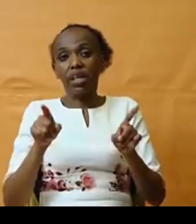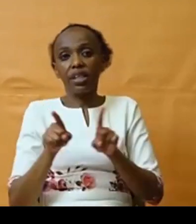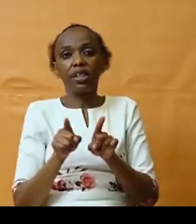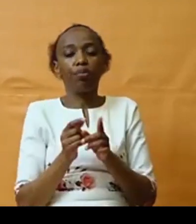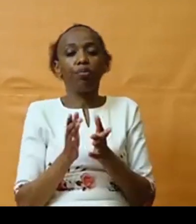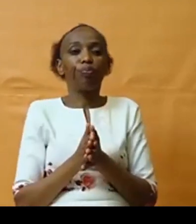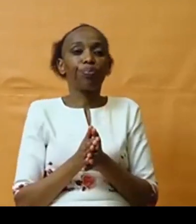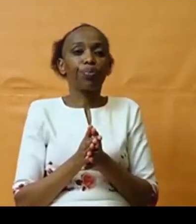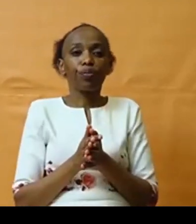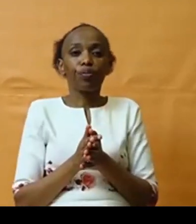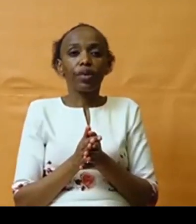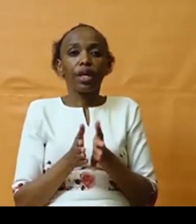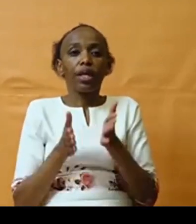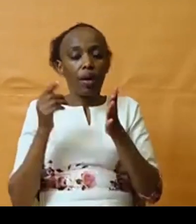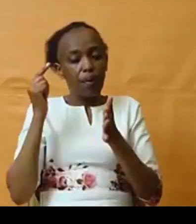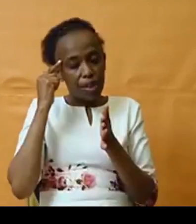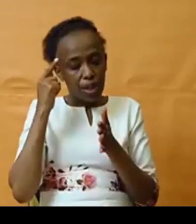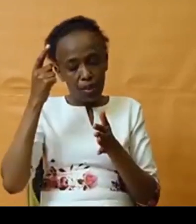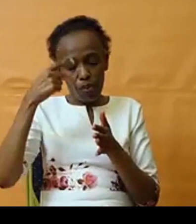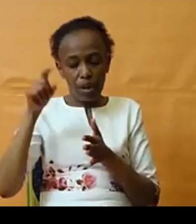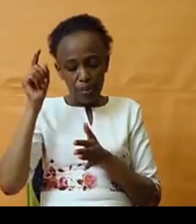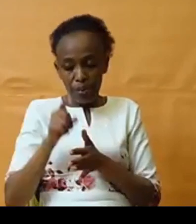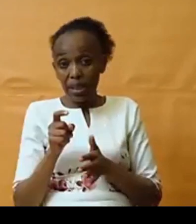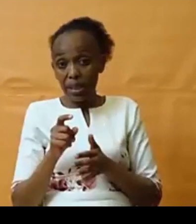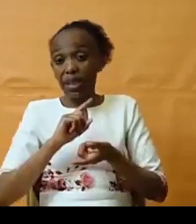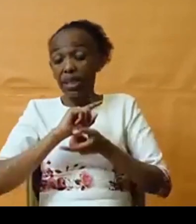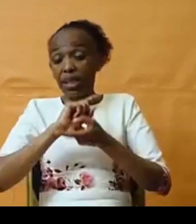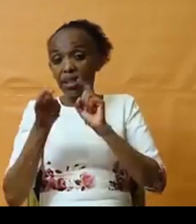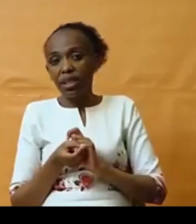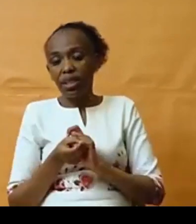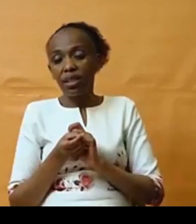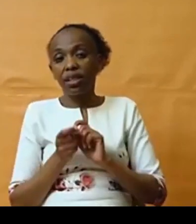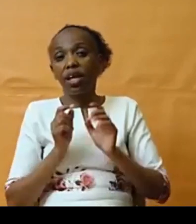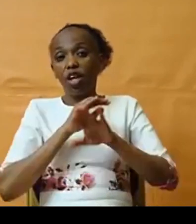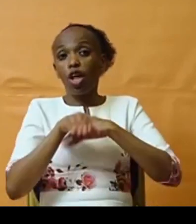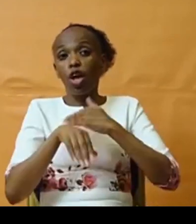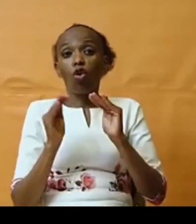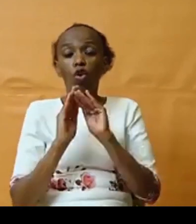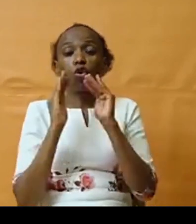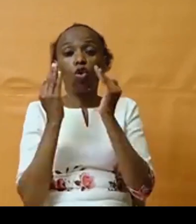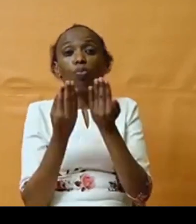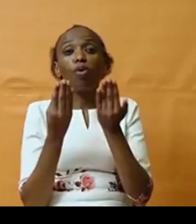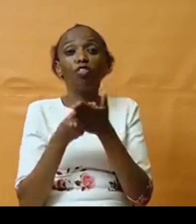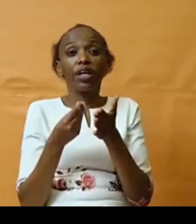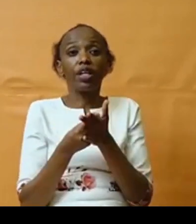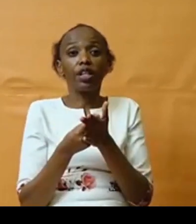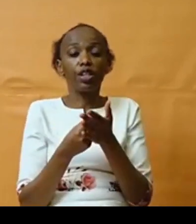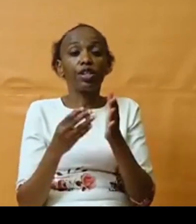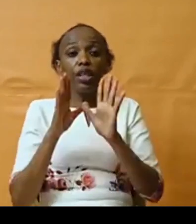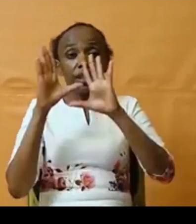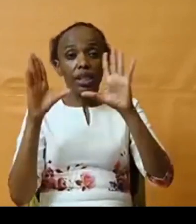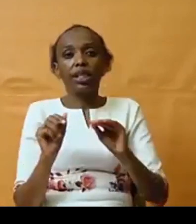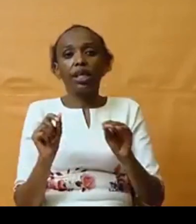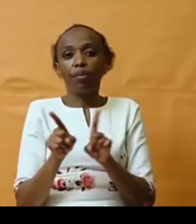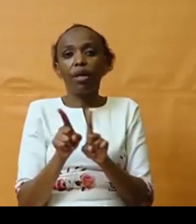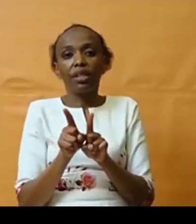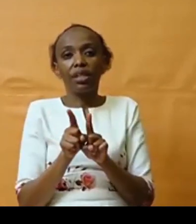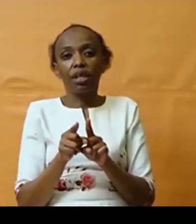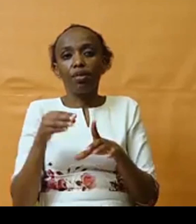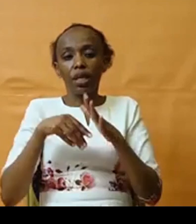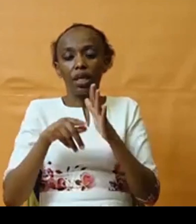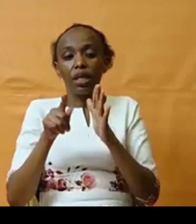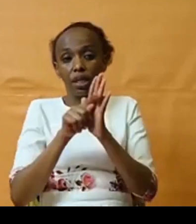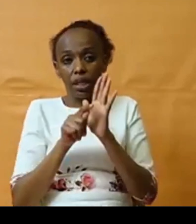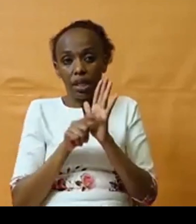think we must reform the whole global financial system and also end some of the dominance of these lenders